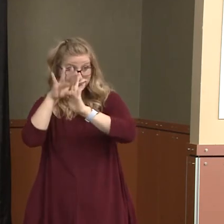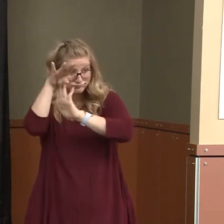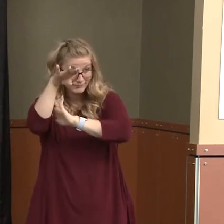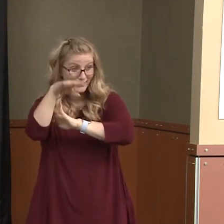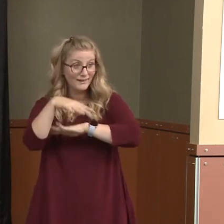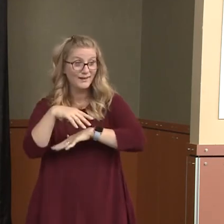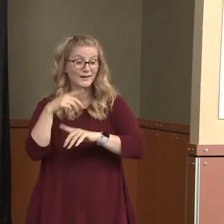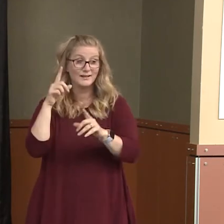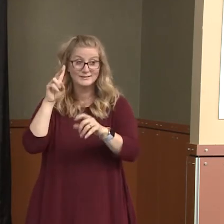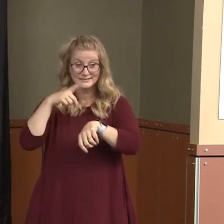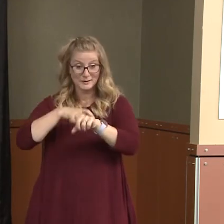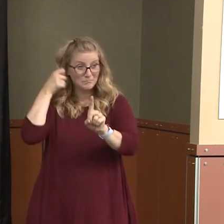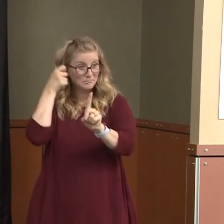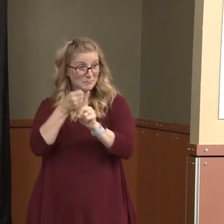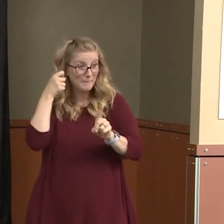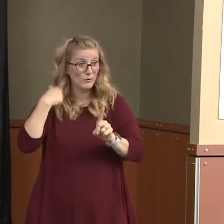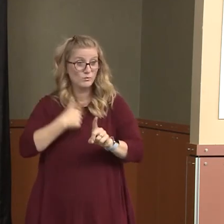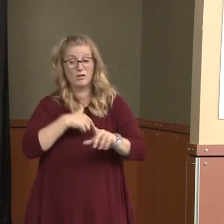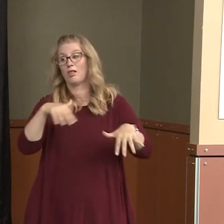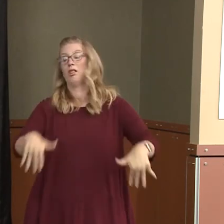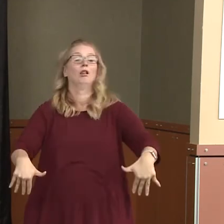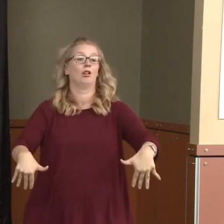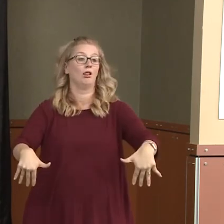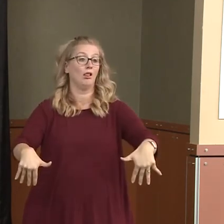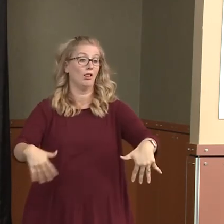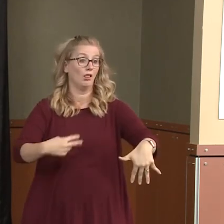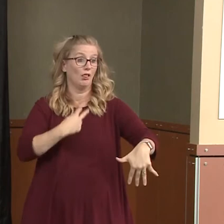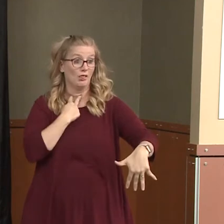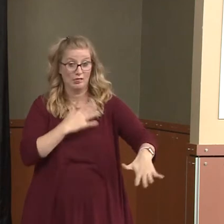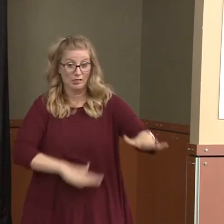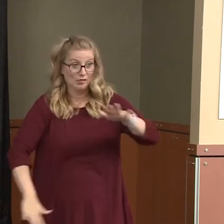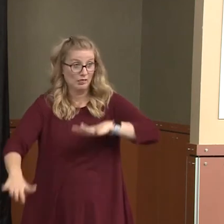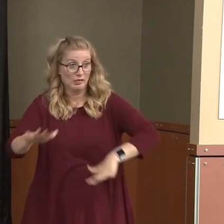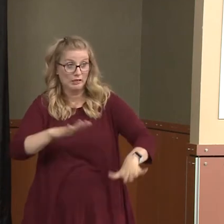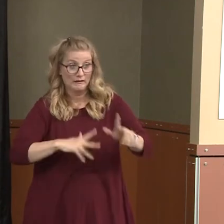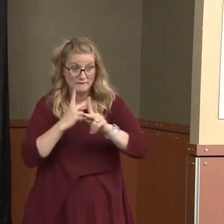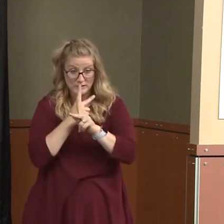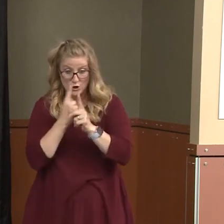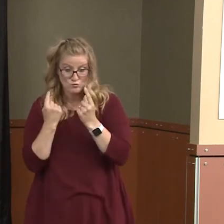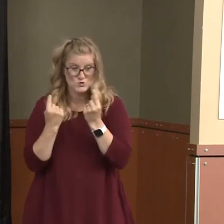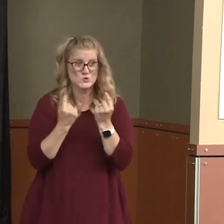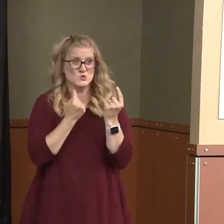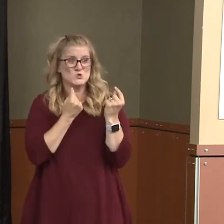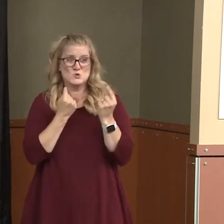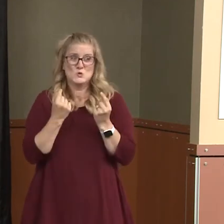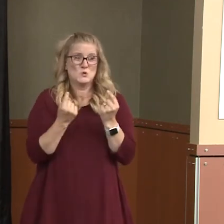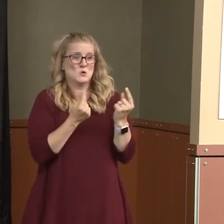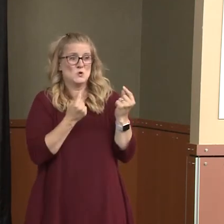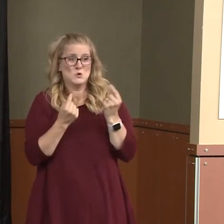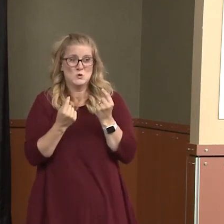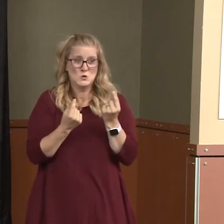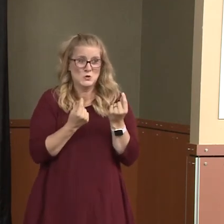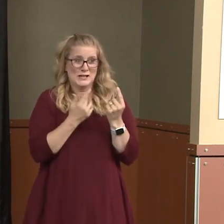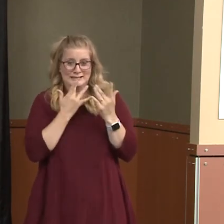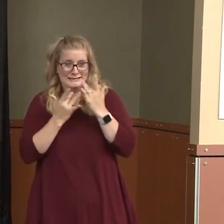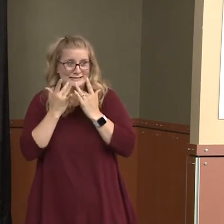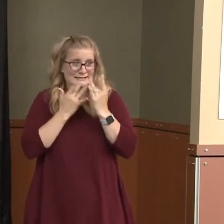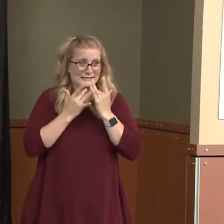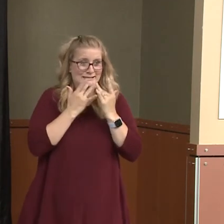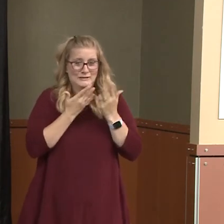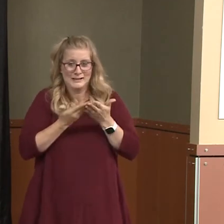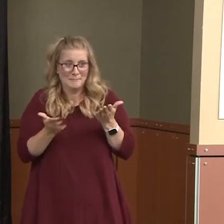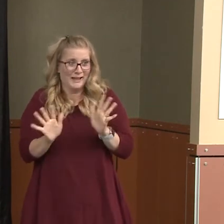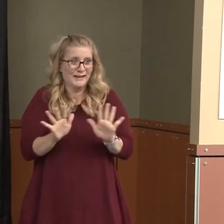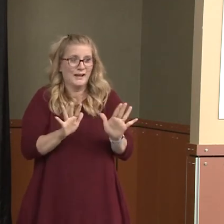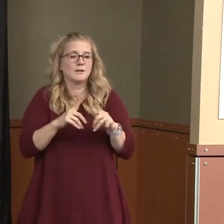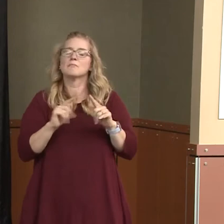around with COVID. The whole world was trying to figure out what we were going to do. The supply chains were severely short. And now we've had